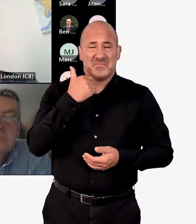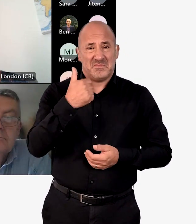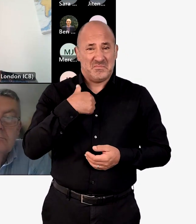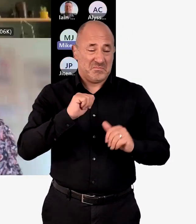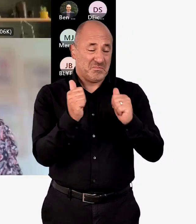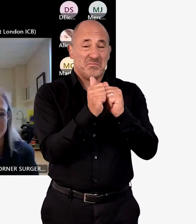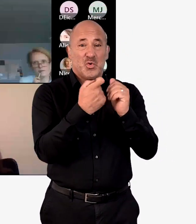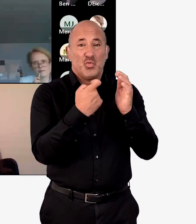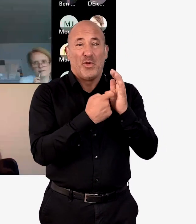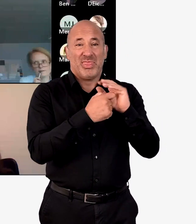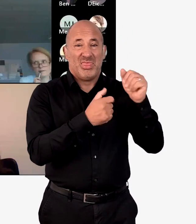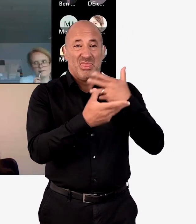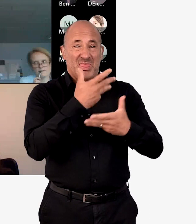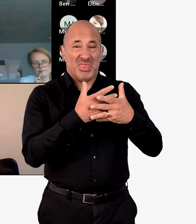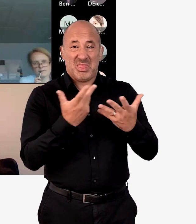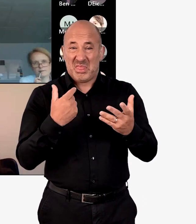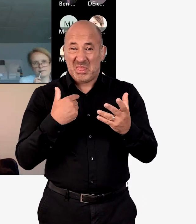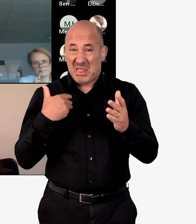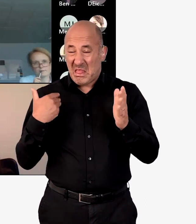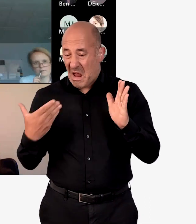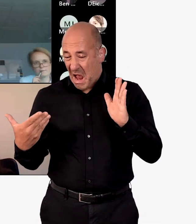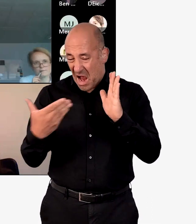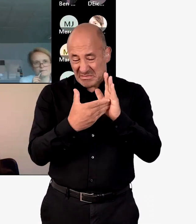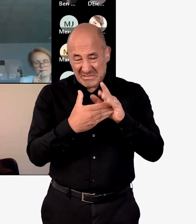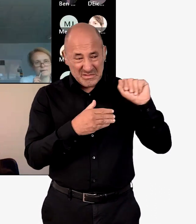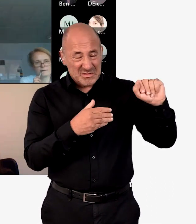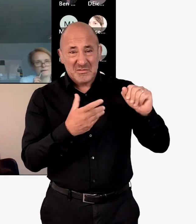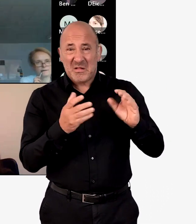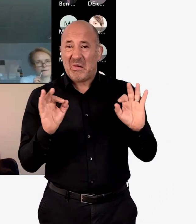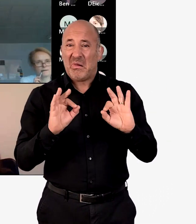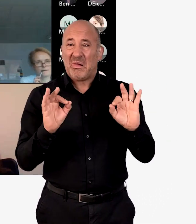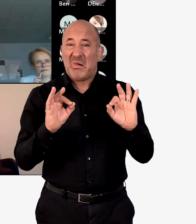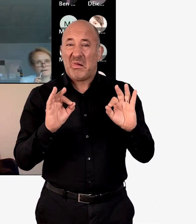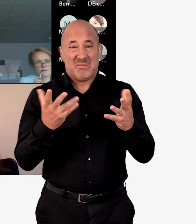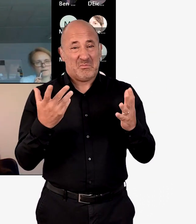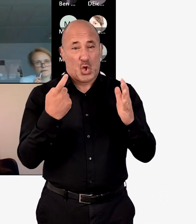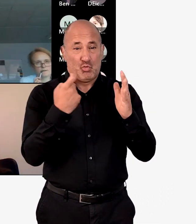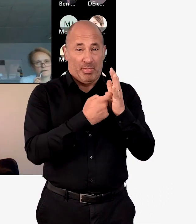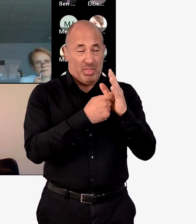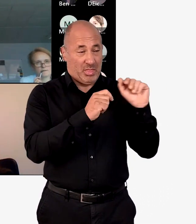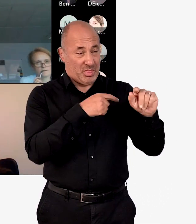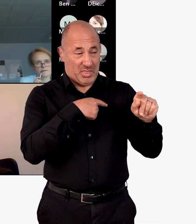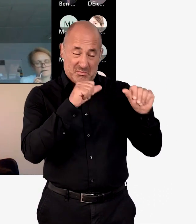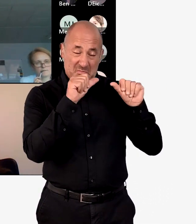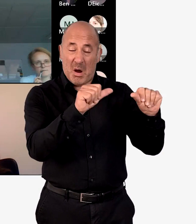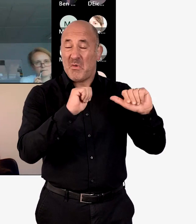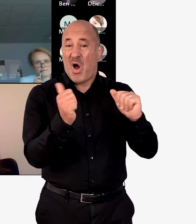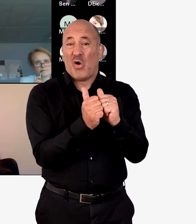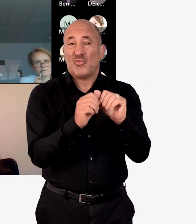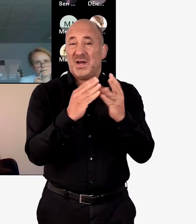Thanks, Mike. I'd just really endorse Ruth's comments. I don't think I've got anything of substance to add to that. Fully